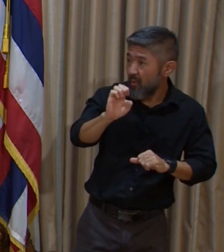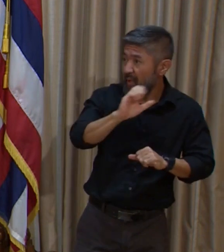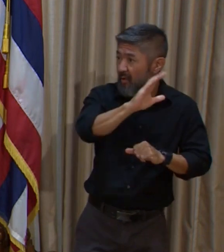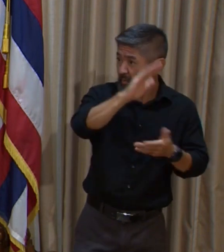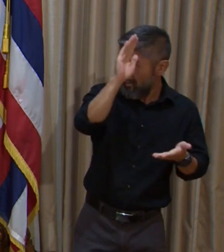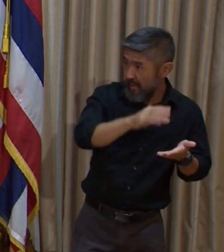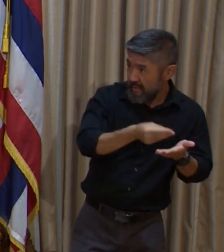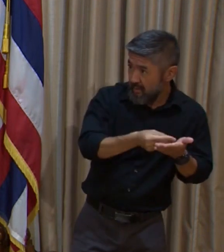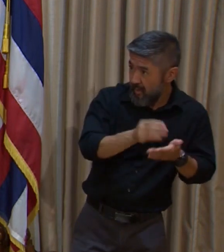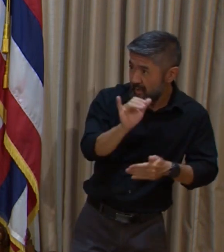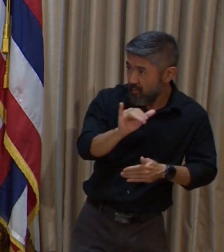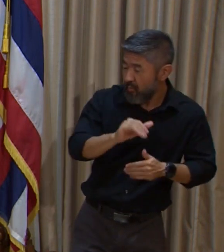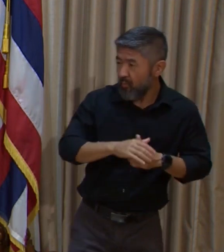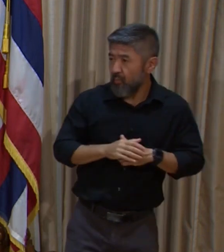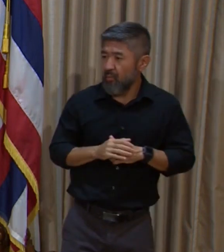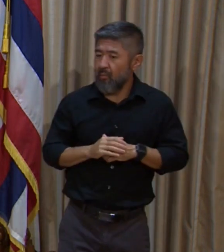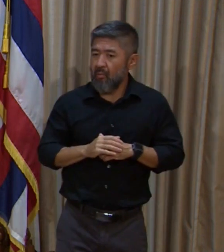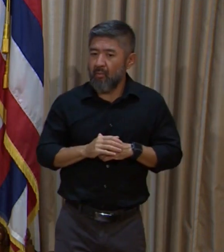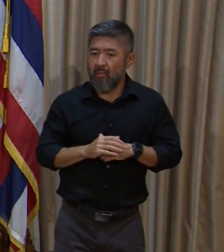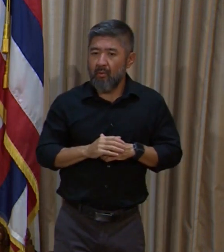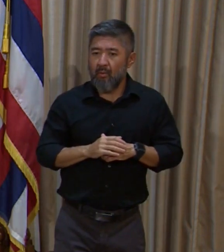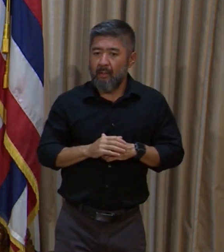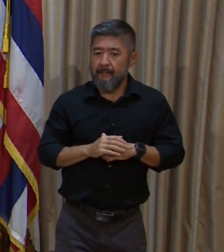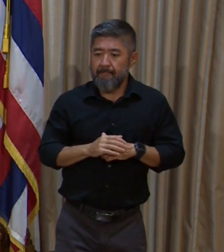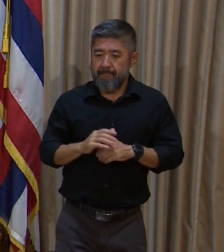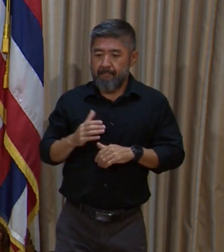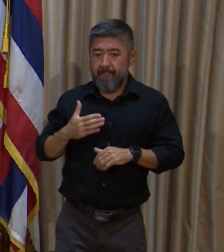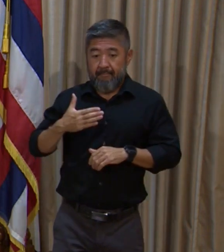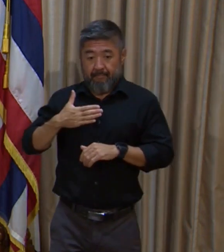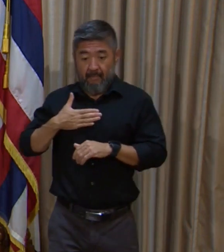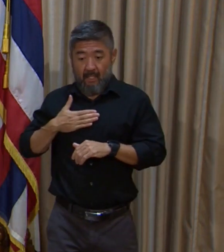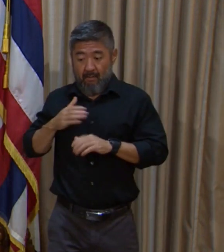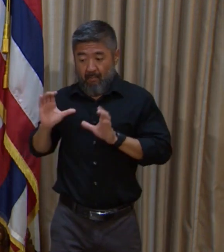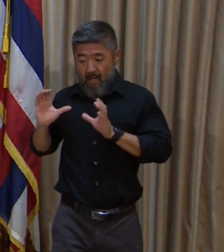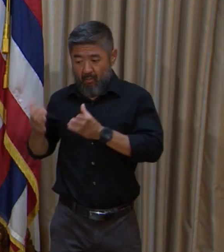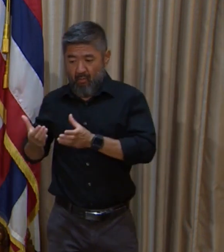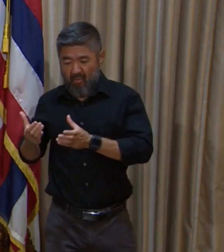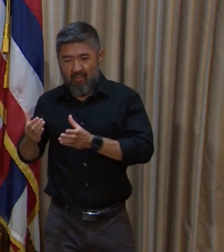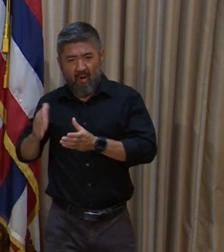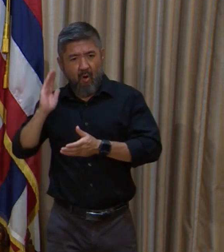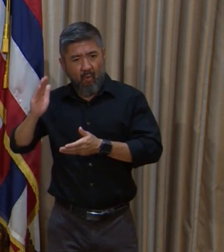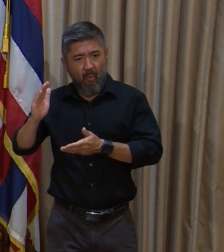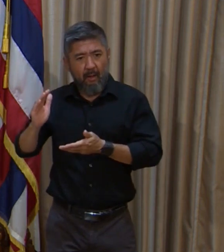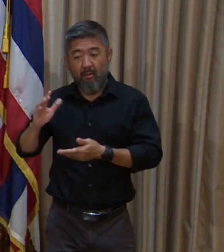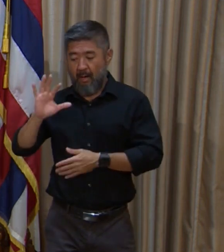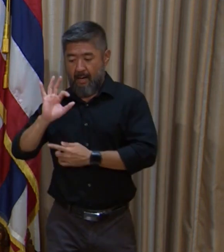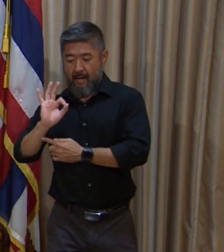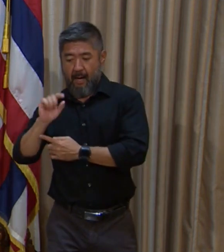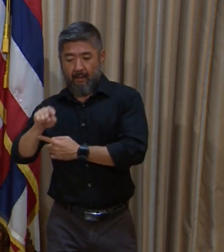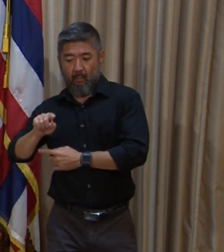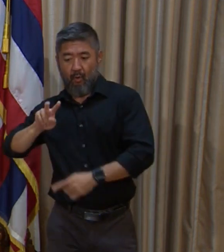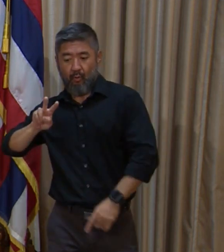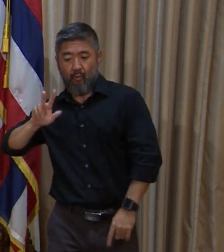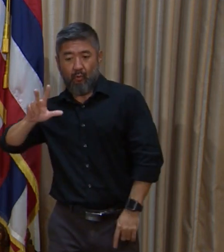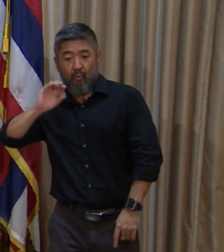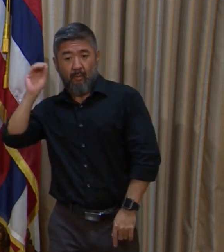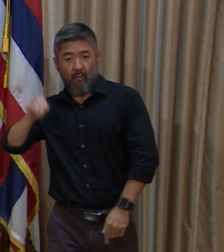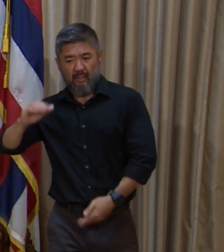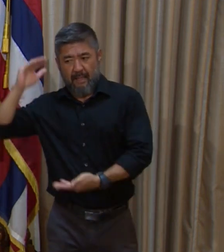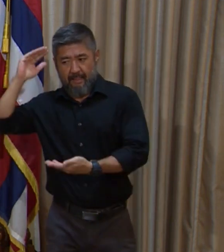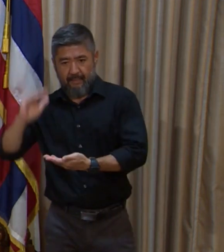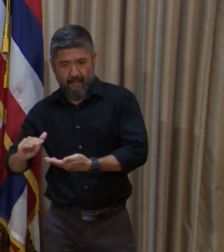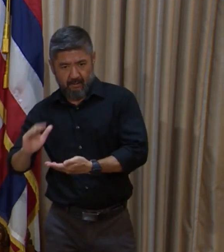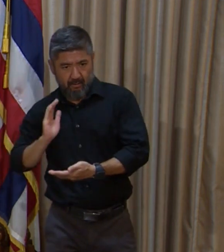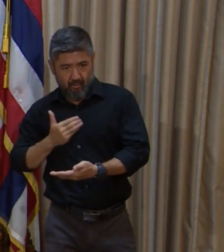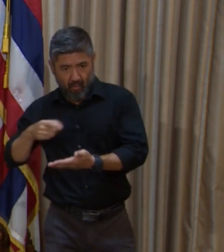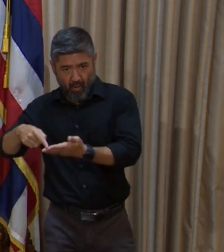So the cabinet will be taking a 9.23% reduction in pay.